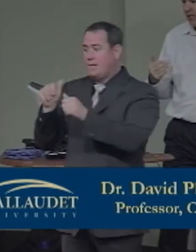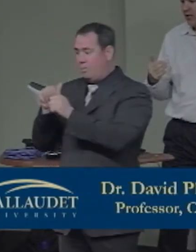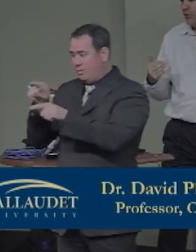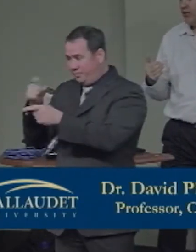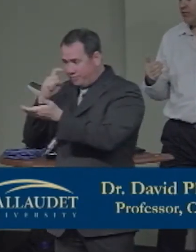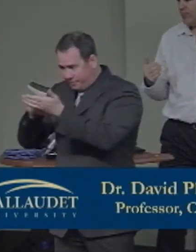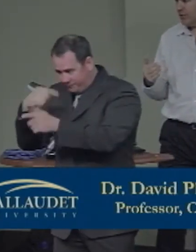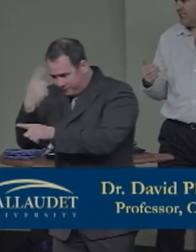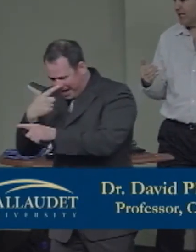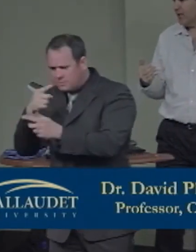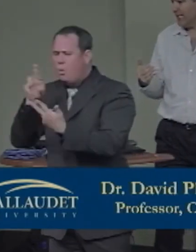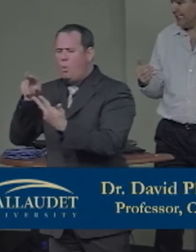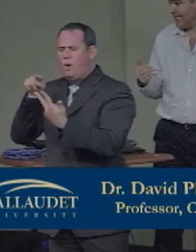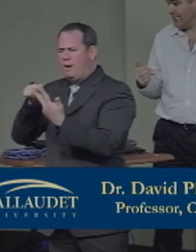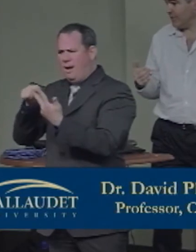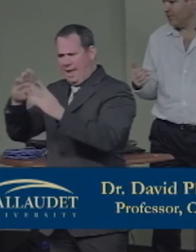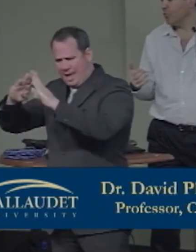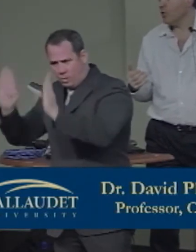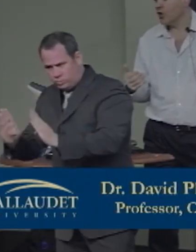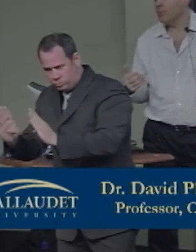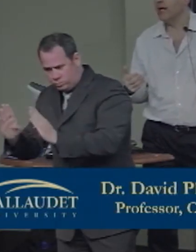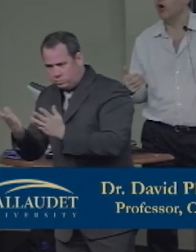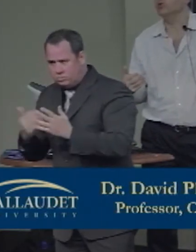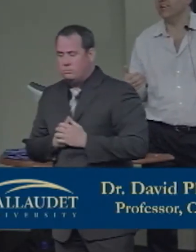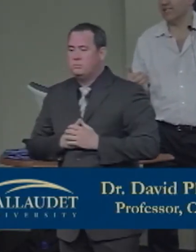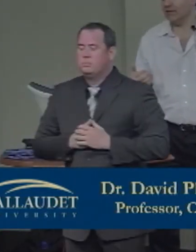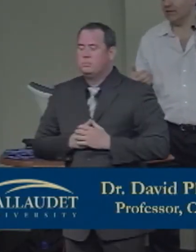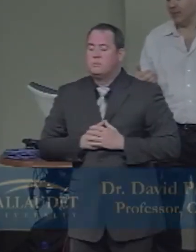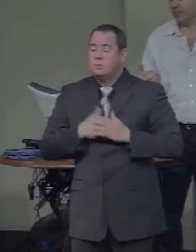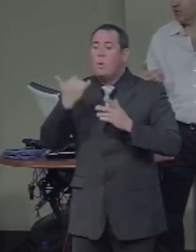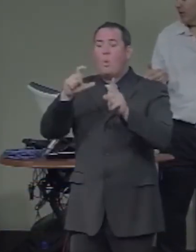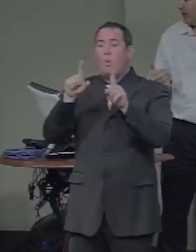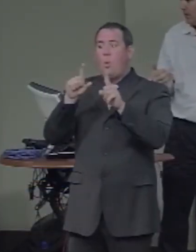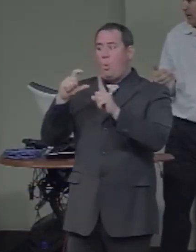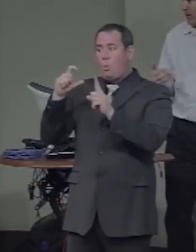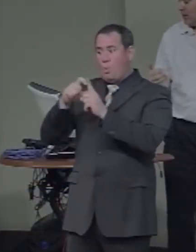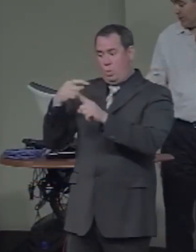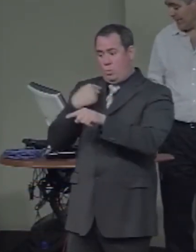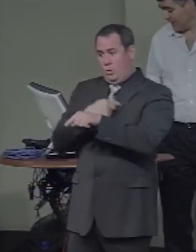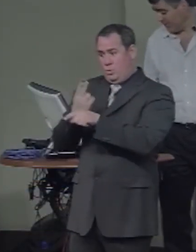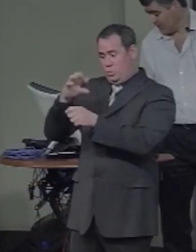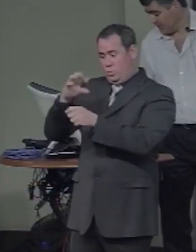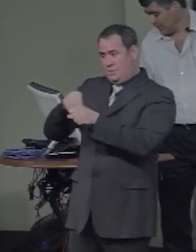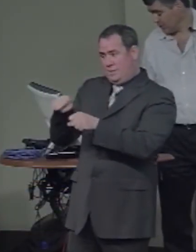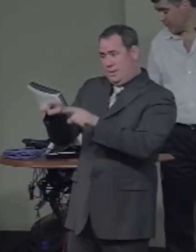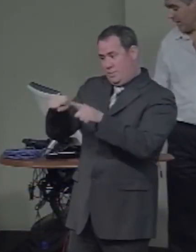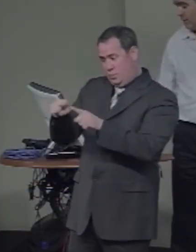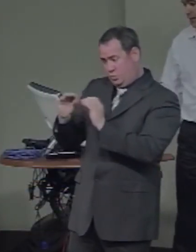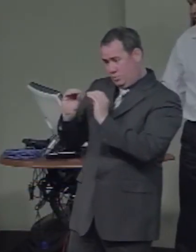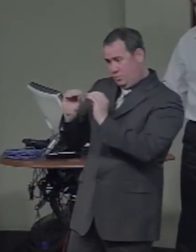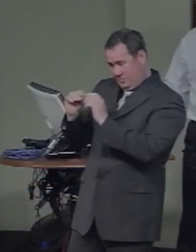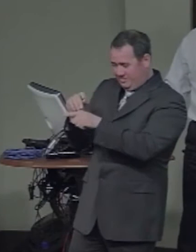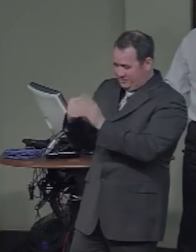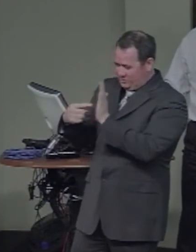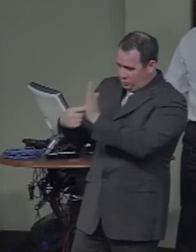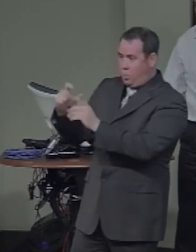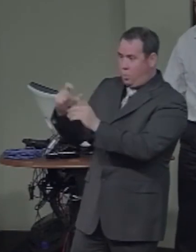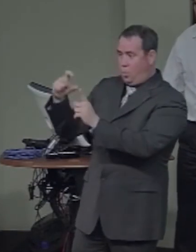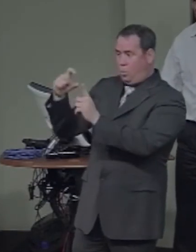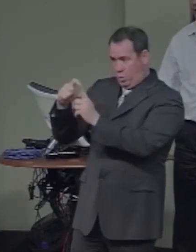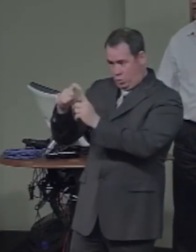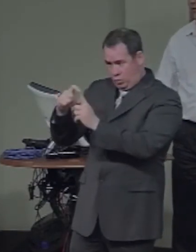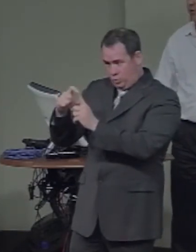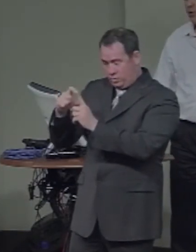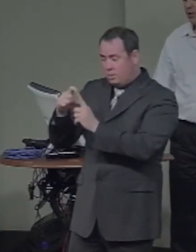a unit representing the identity of the word, but only in the left hemisphere. So that left, so that there's a pressure